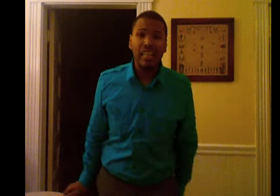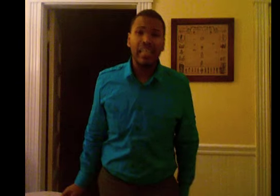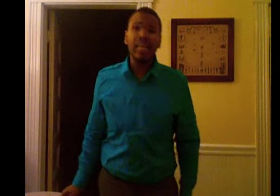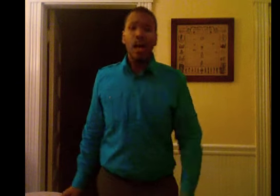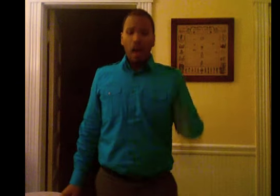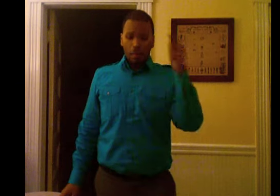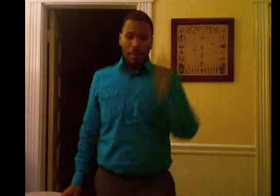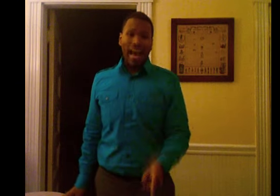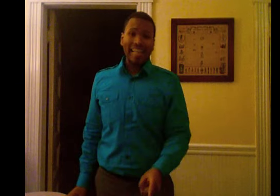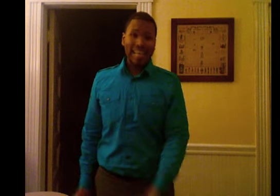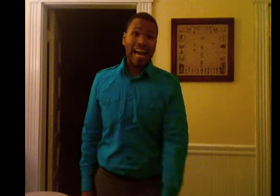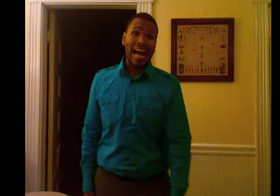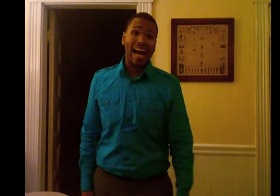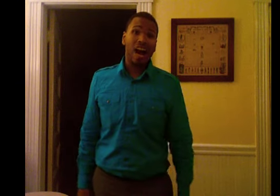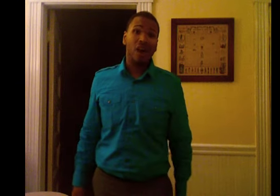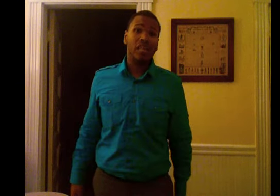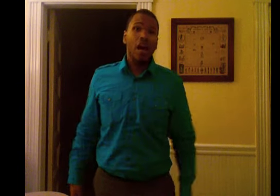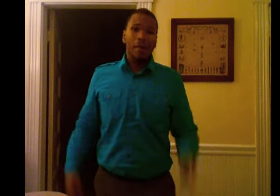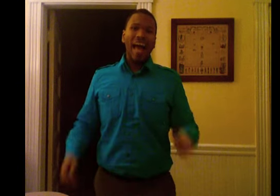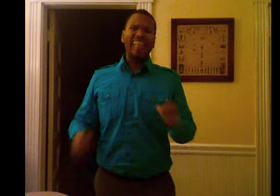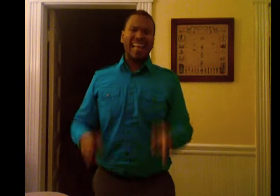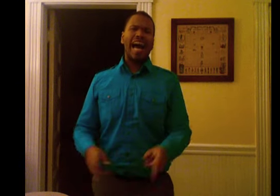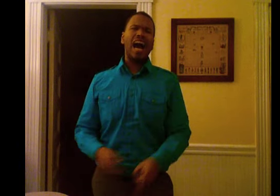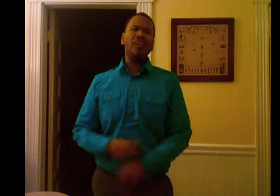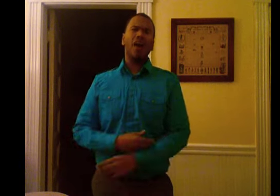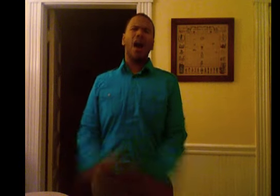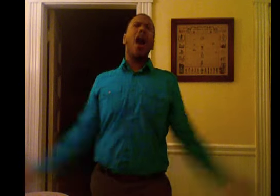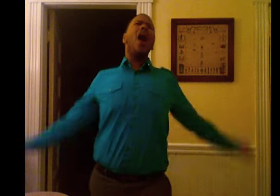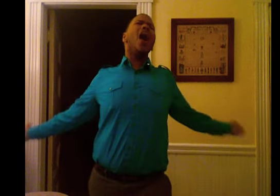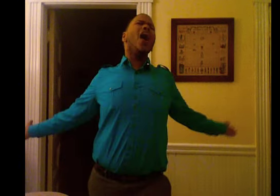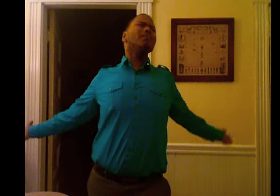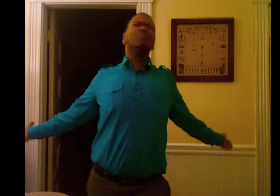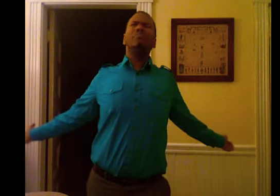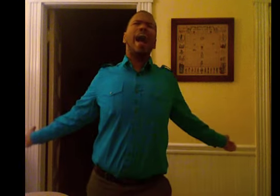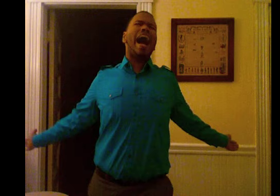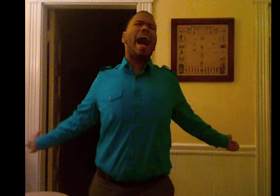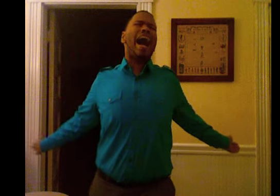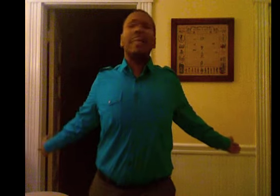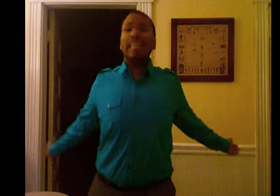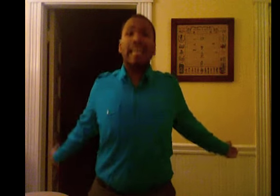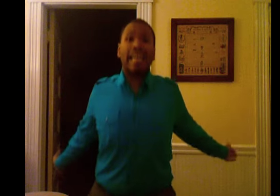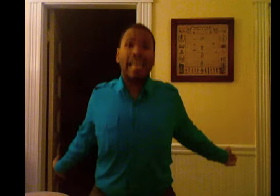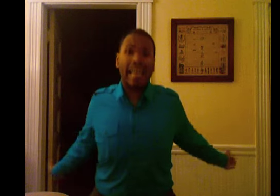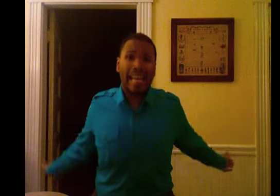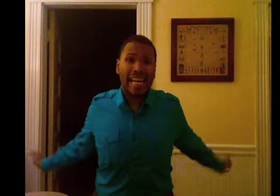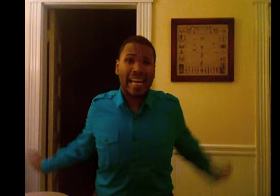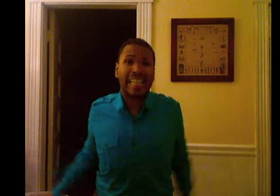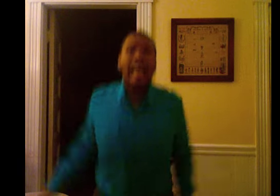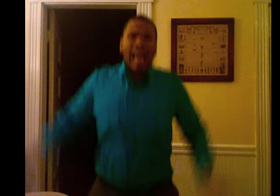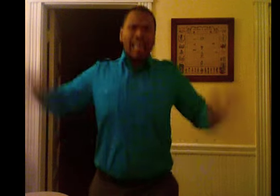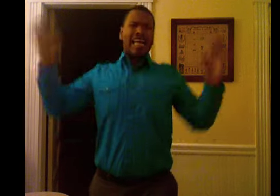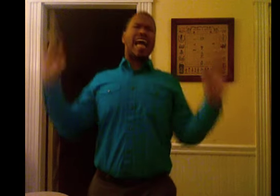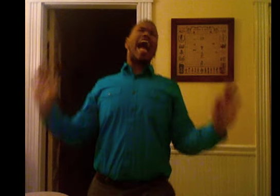Back down, back down on my knees. Yeah,